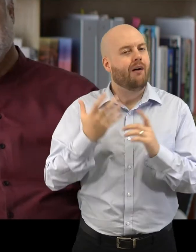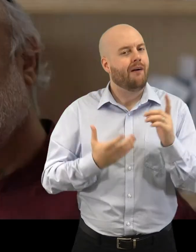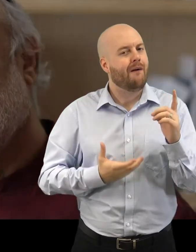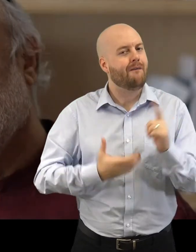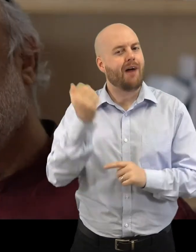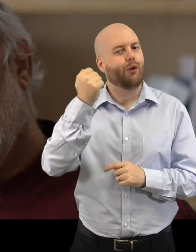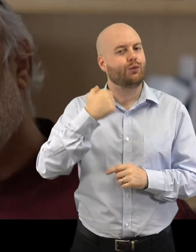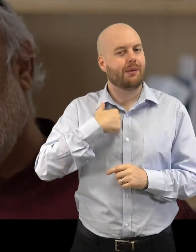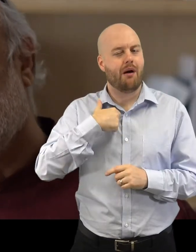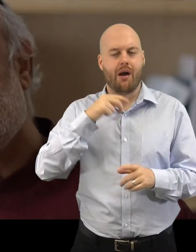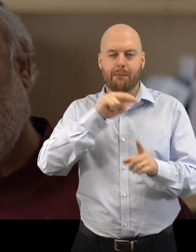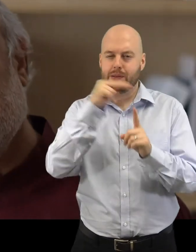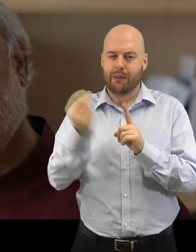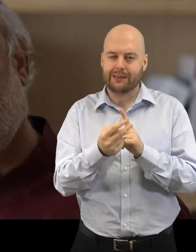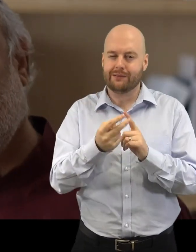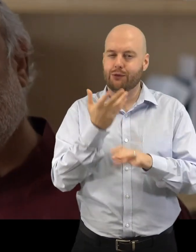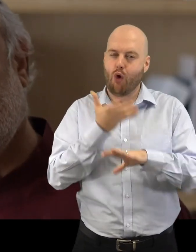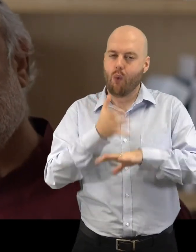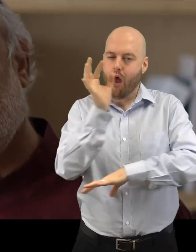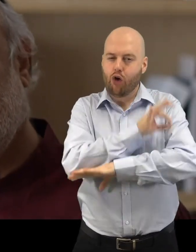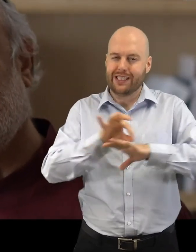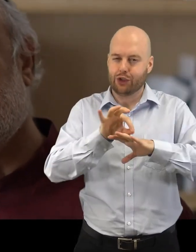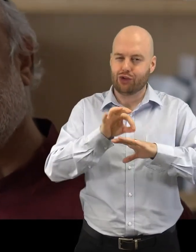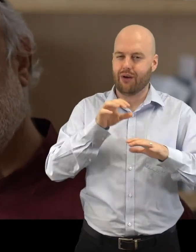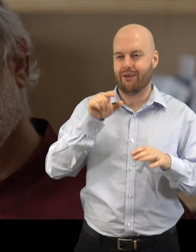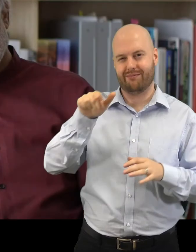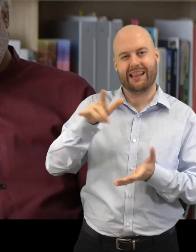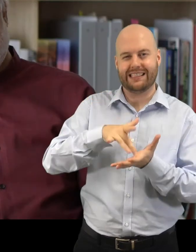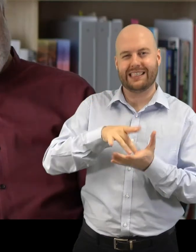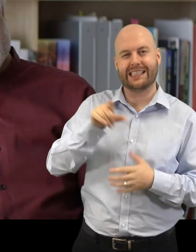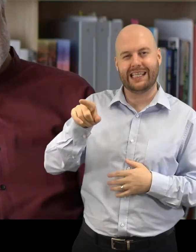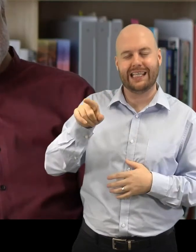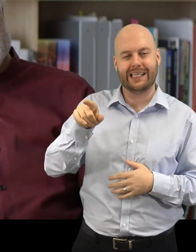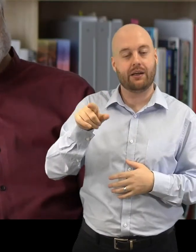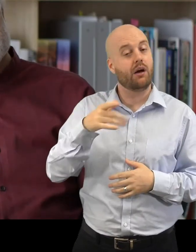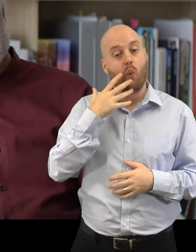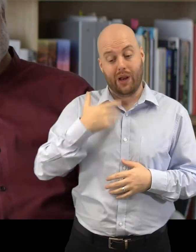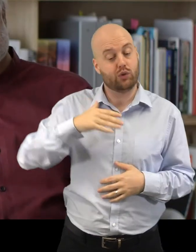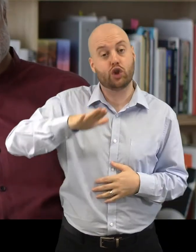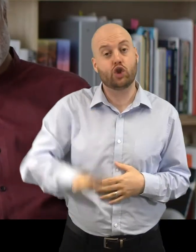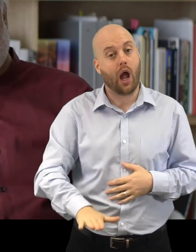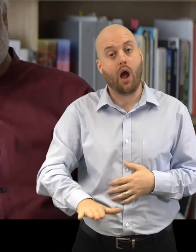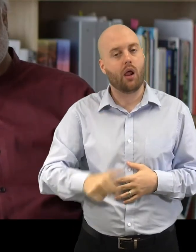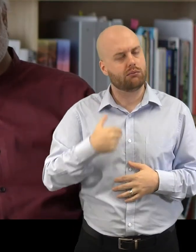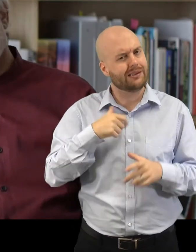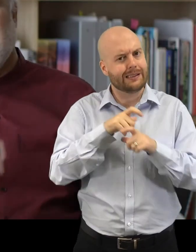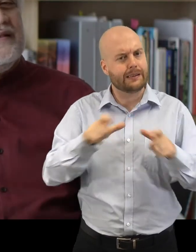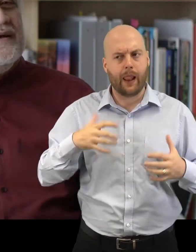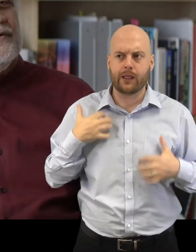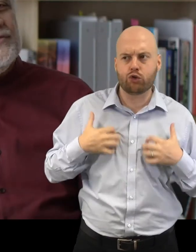really formed my perspectives on architecture and the city. And I got really interested even as a child in the idea of